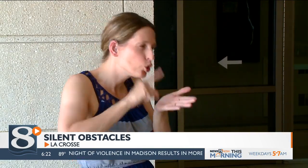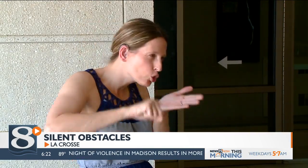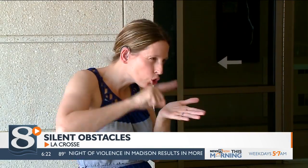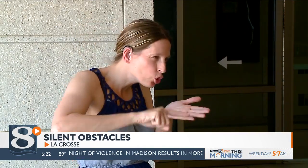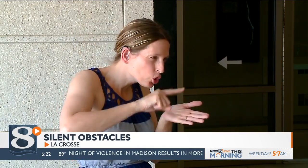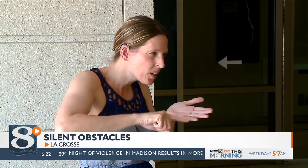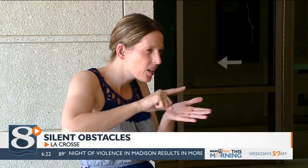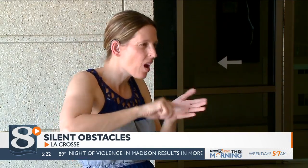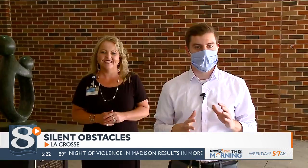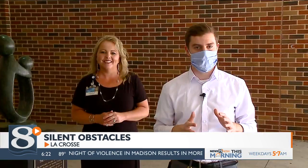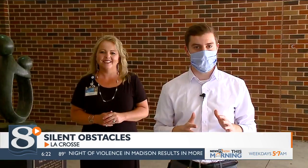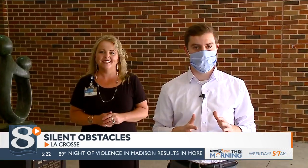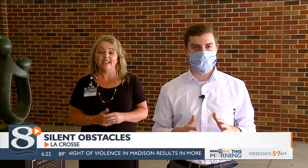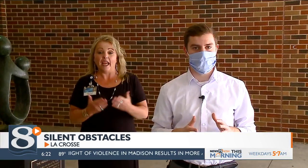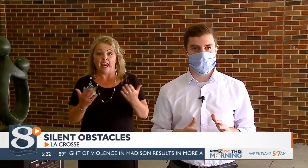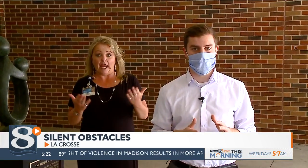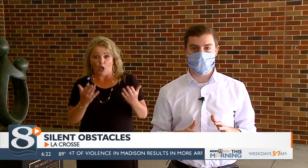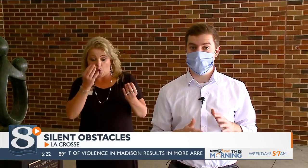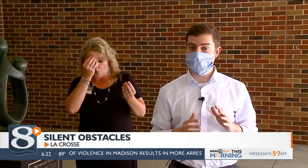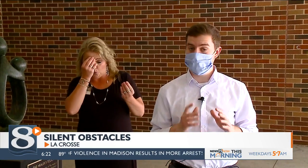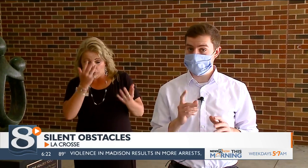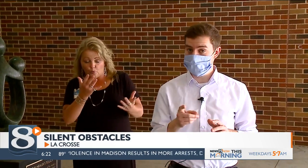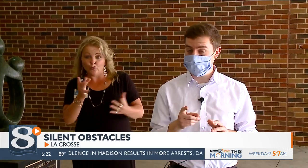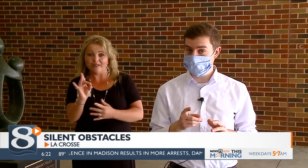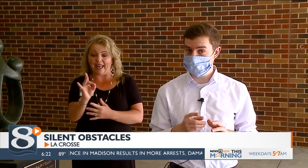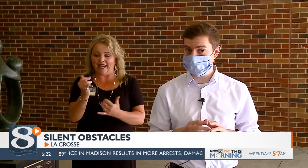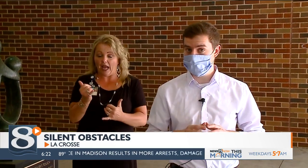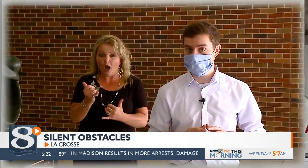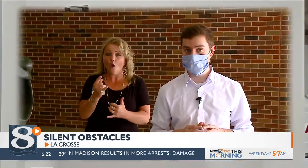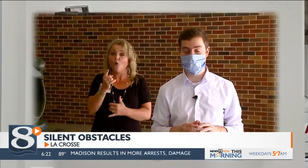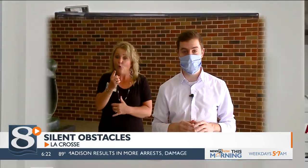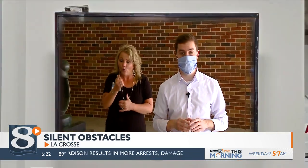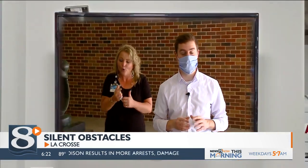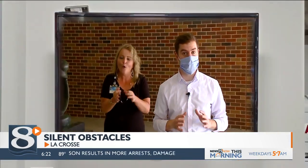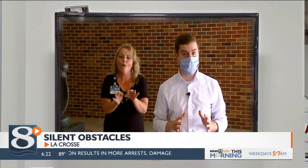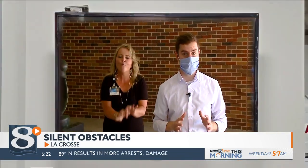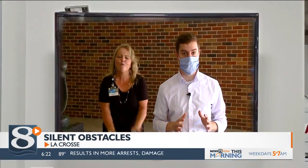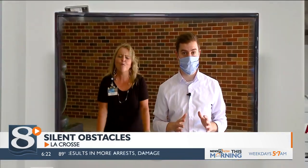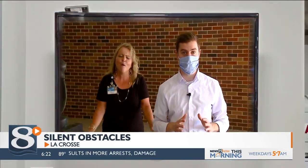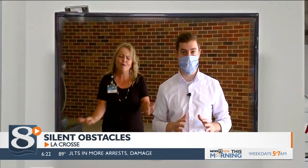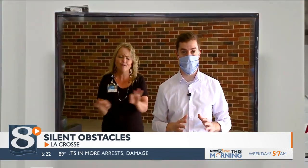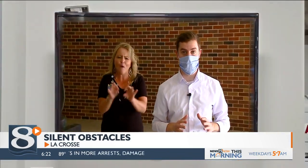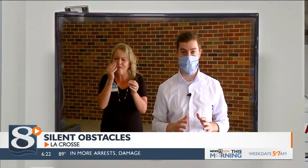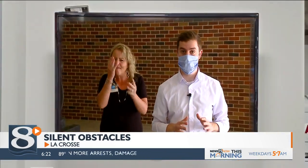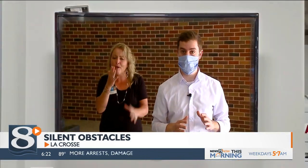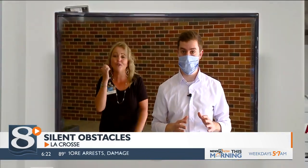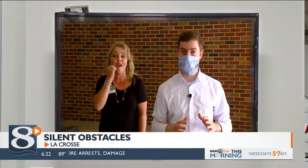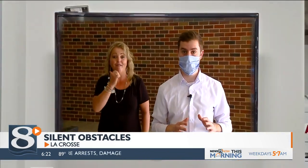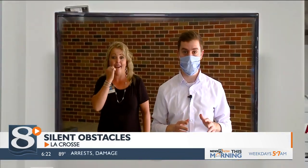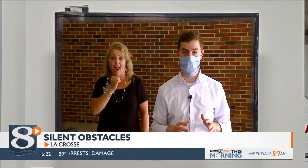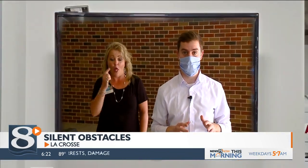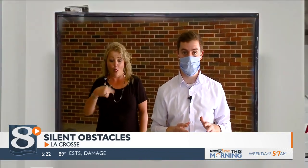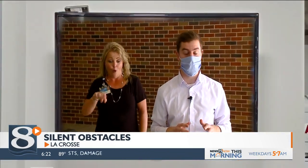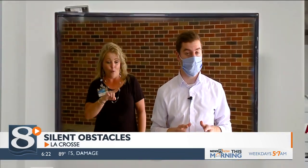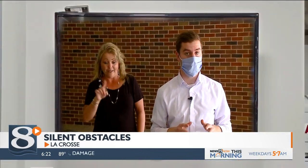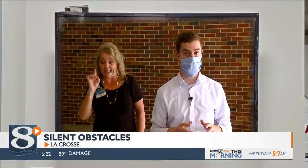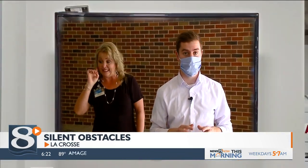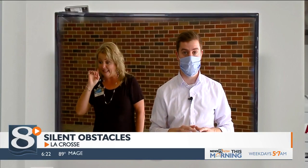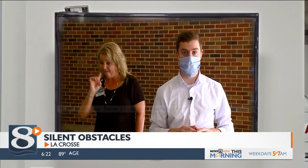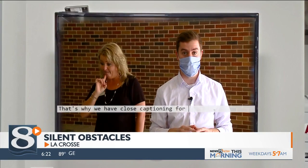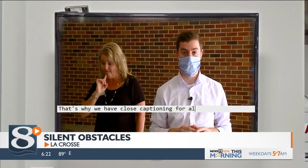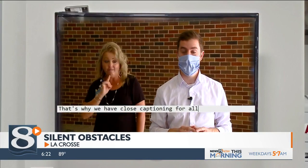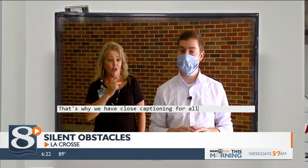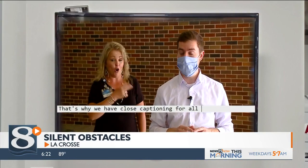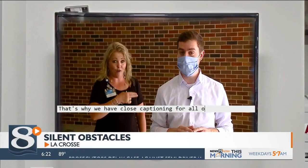at the bottom of the screen. Here at News 8 Now, we give you the most important information every single day. And for those who are deaf or